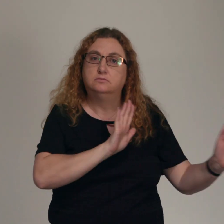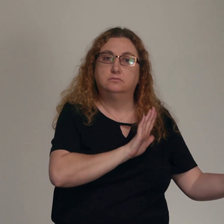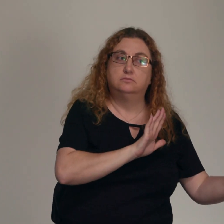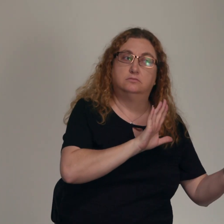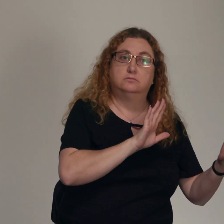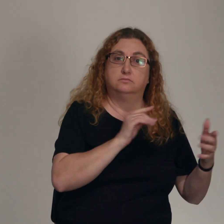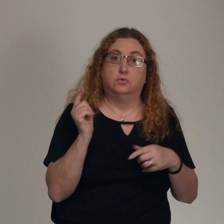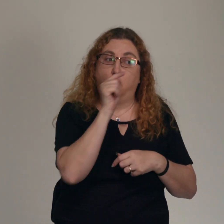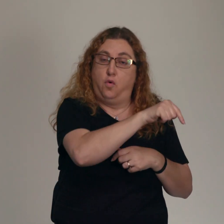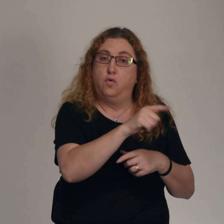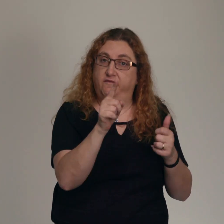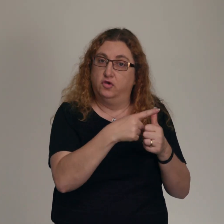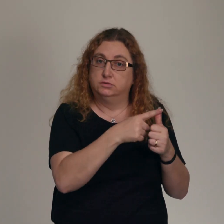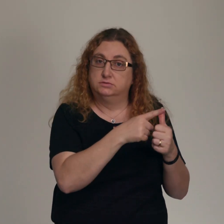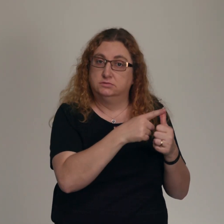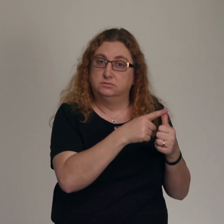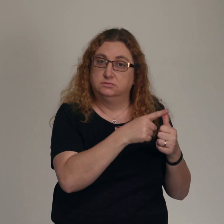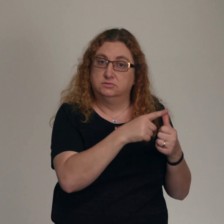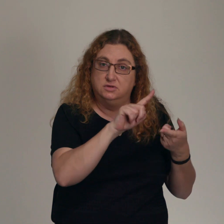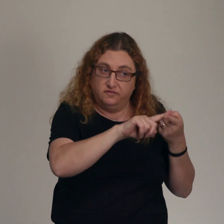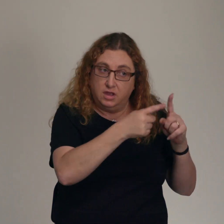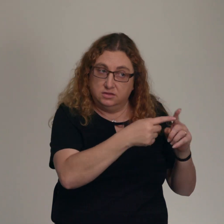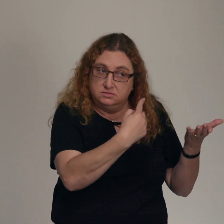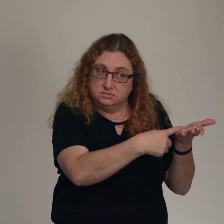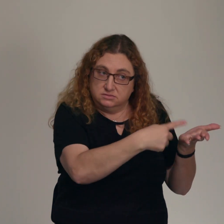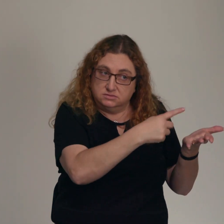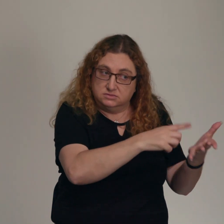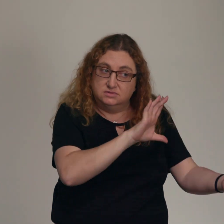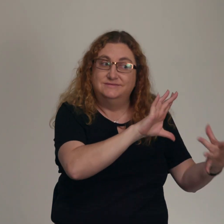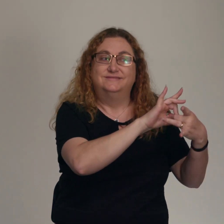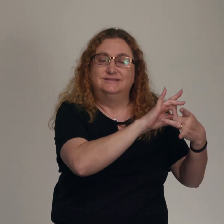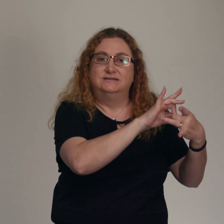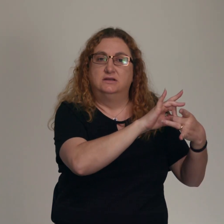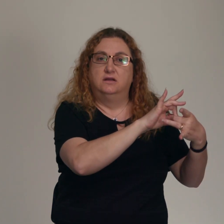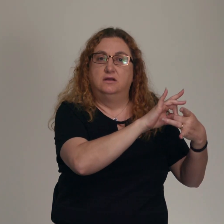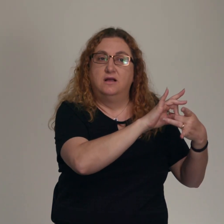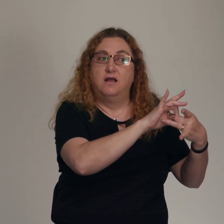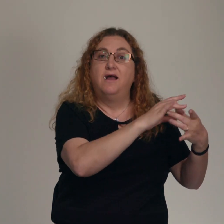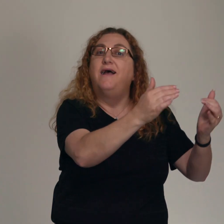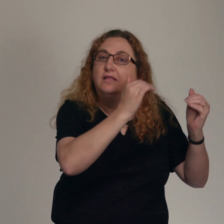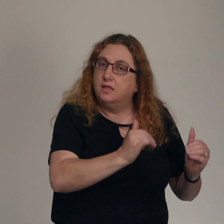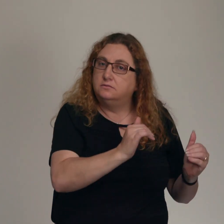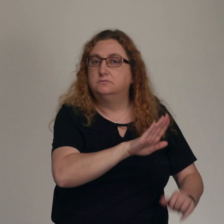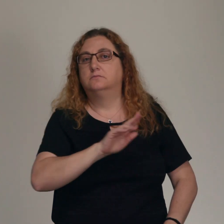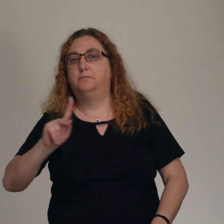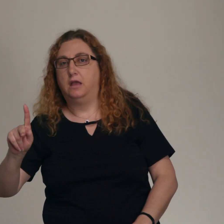And then come and offer your gift. Man, what a hard word this is for a church experiencing